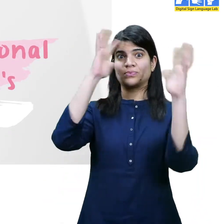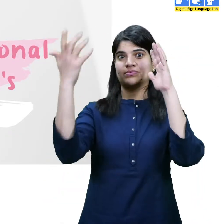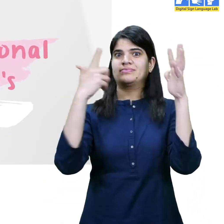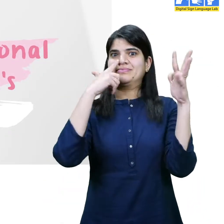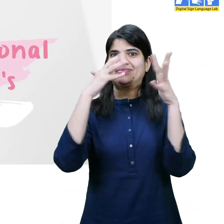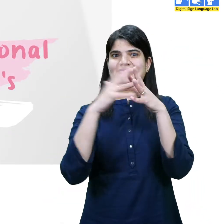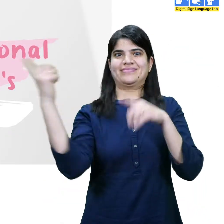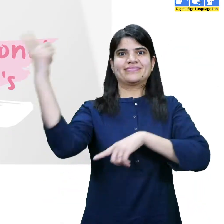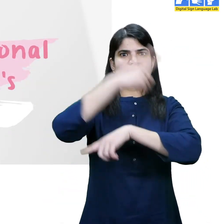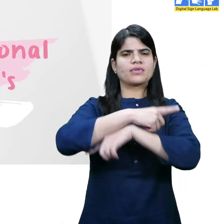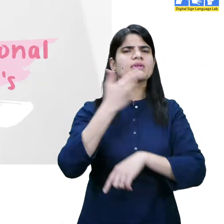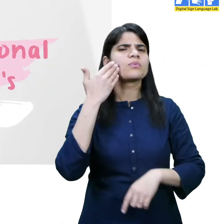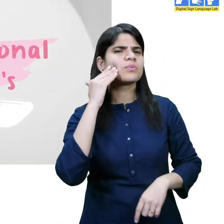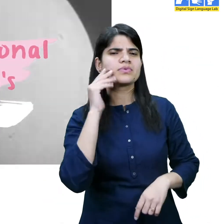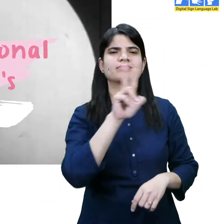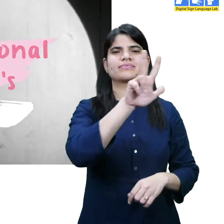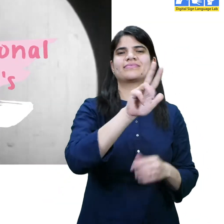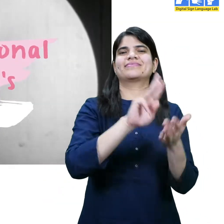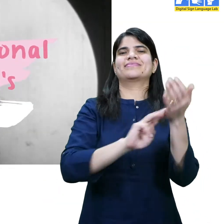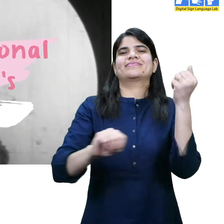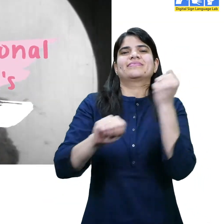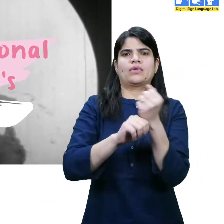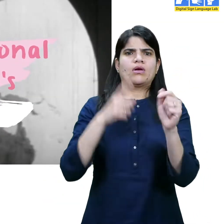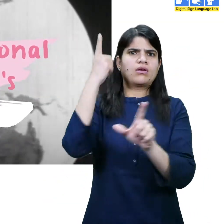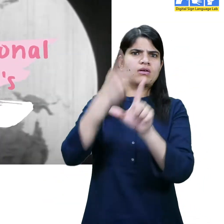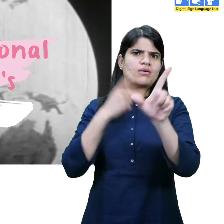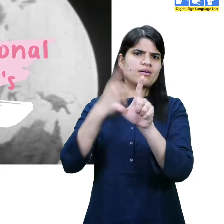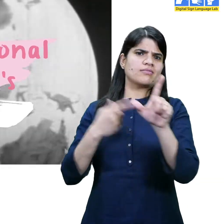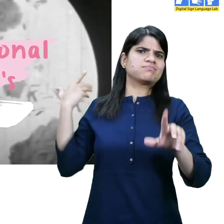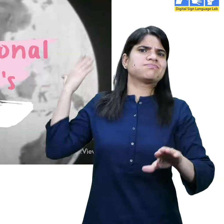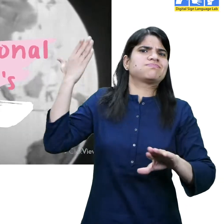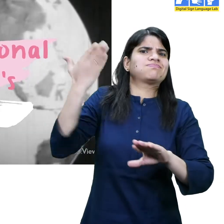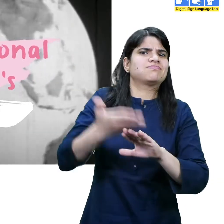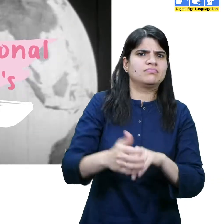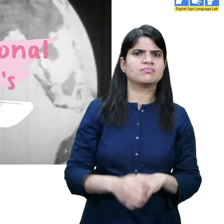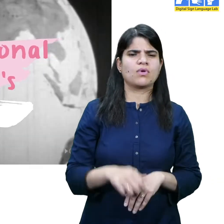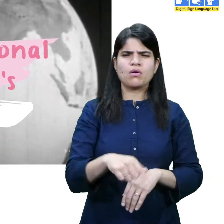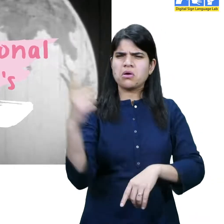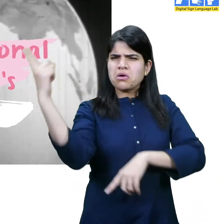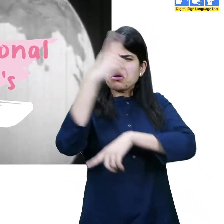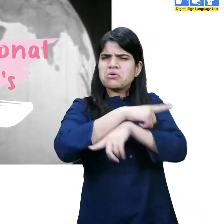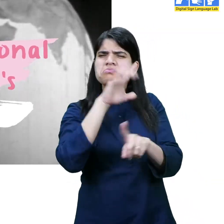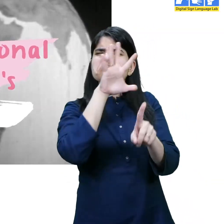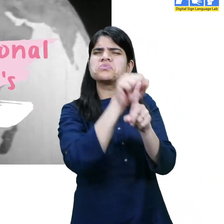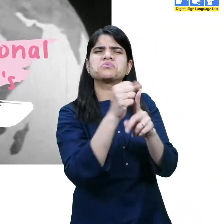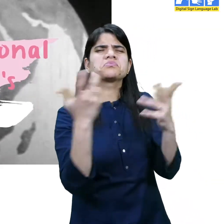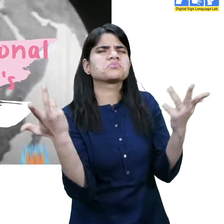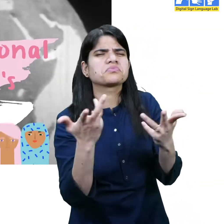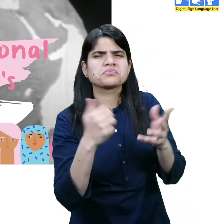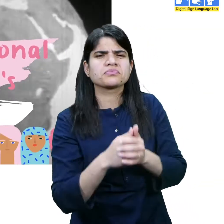year on 8th March, International Women's Day is celebrated across the globe. It's a day to recognize